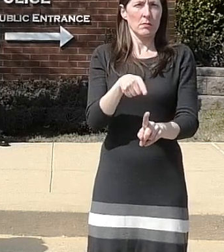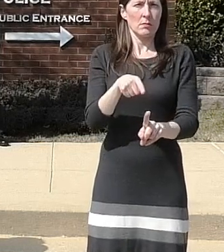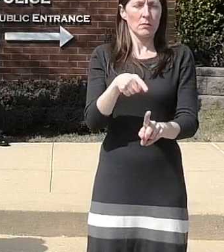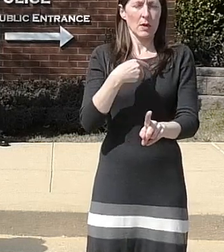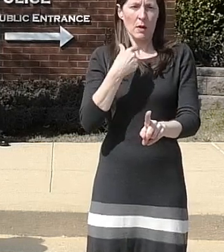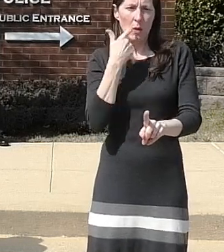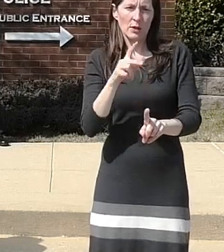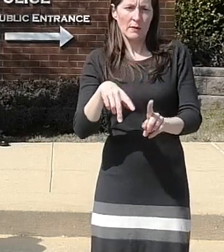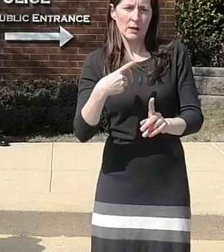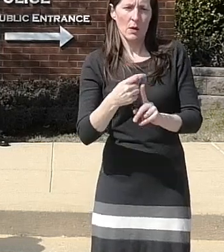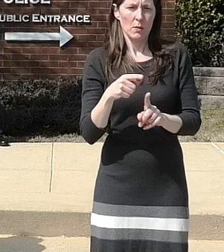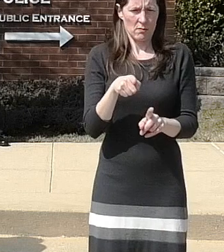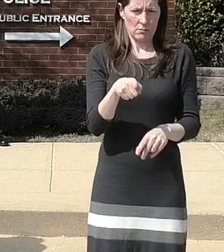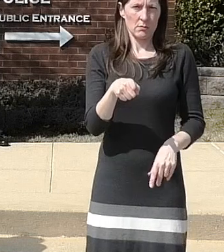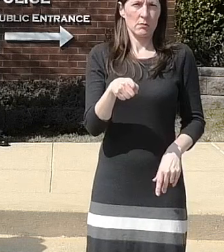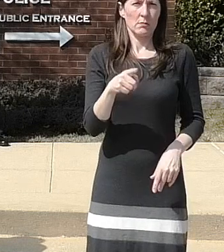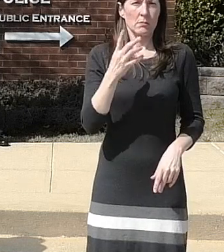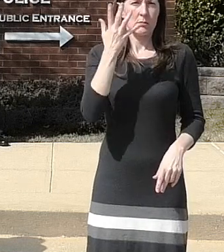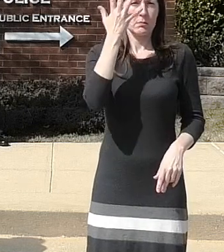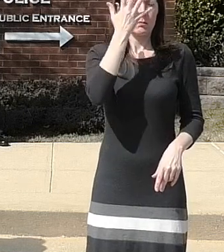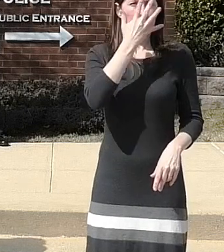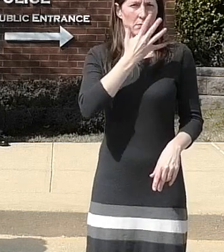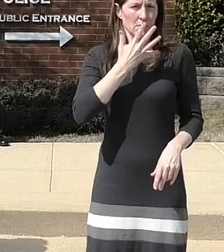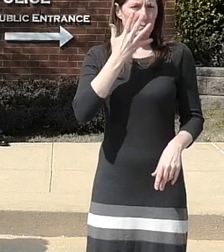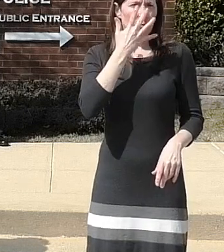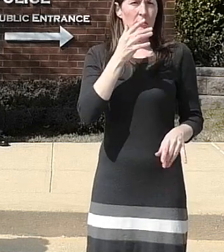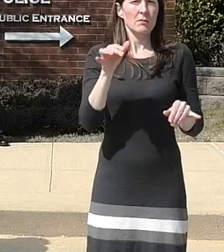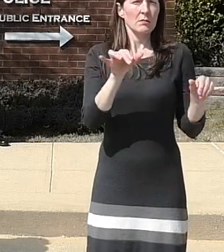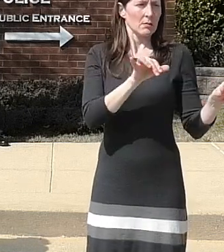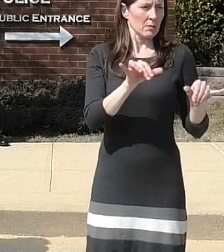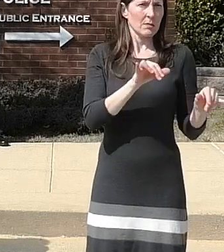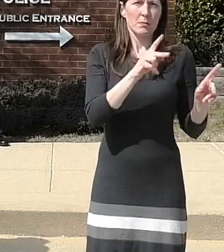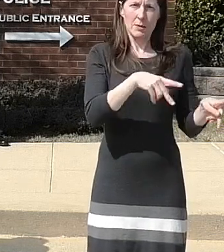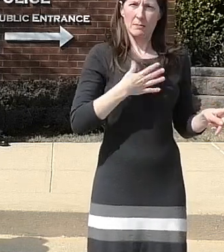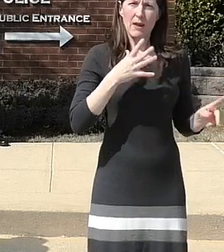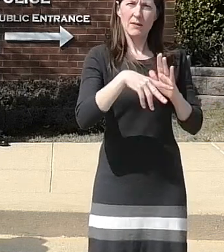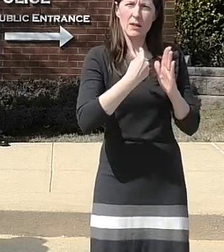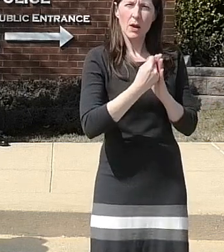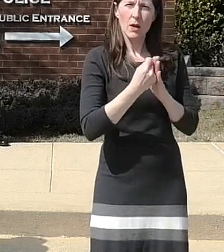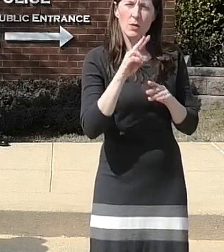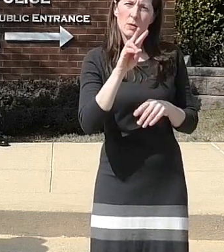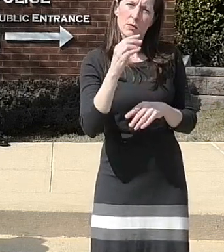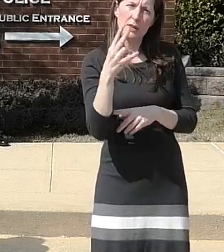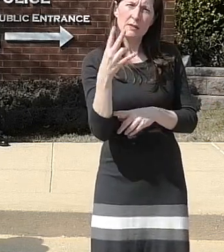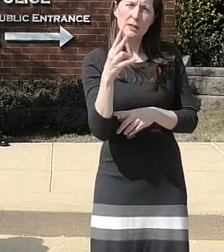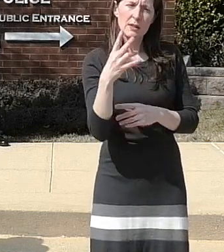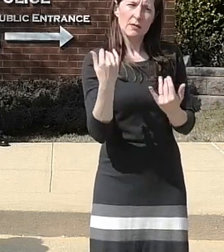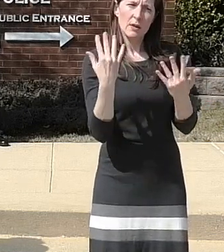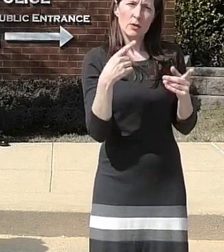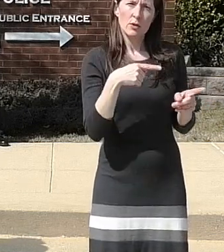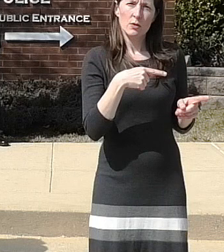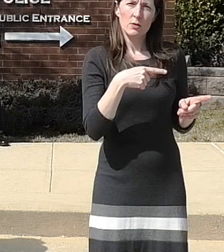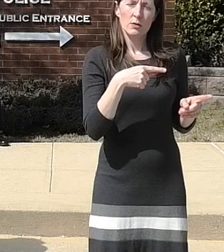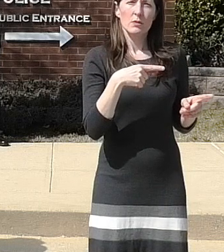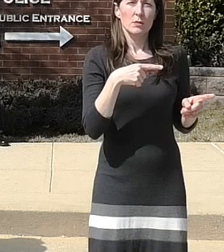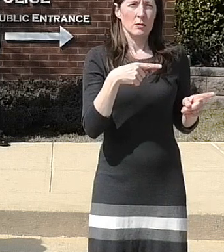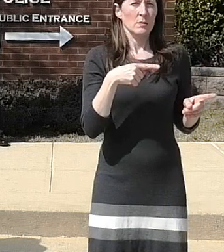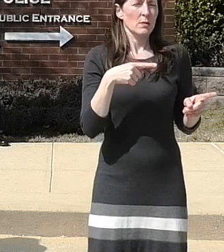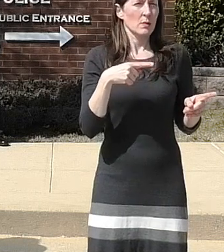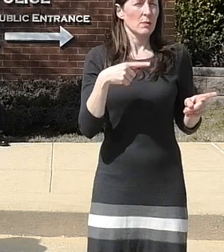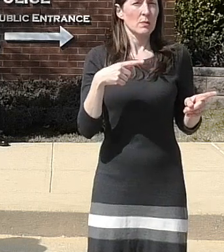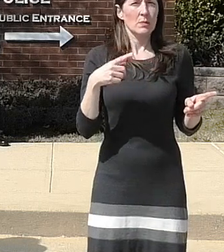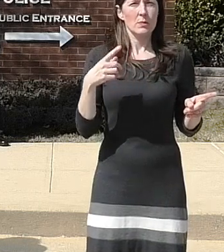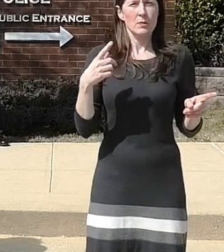that surely looks exactly like the person in my video from the 2017 fire and i believe it was probably